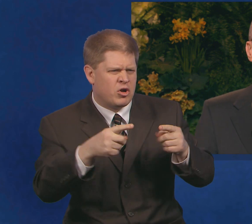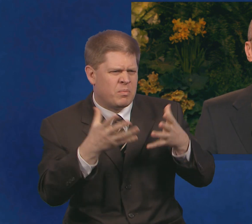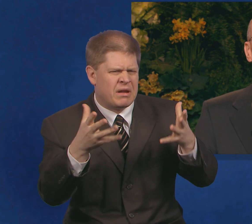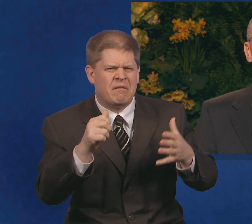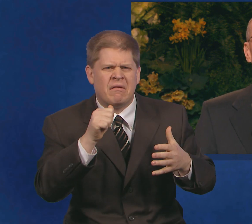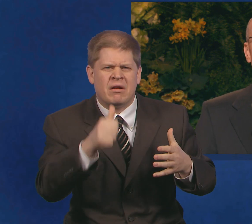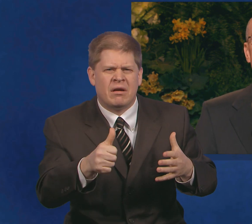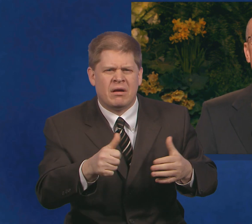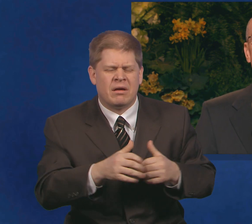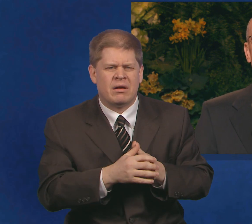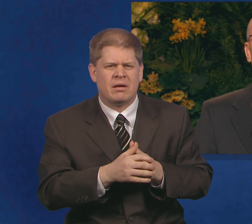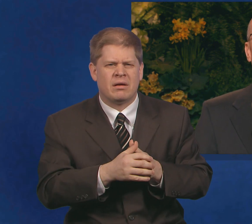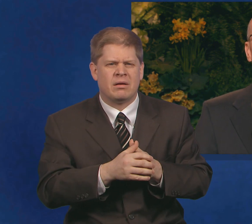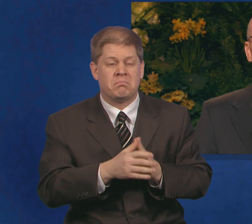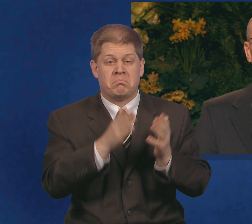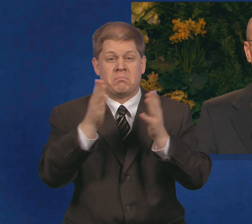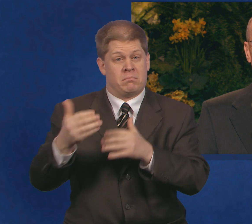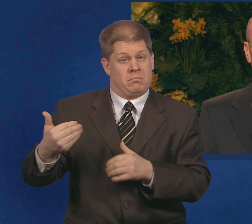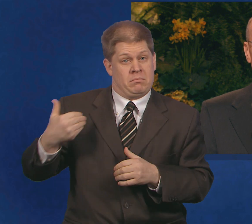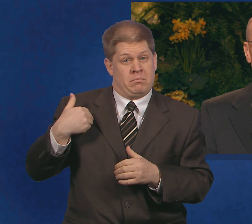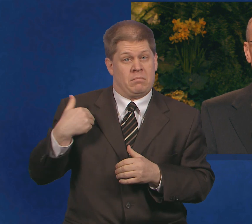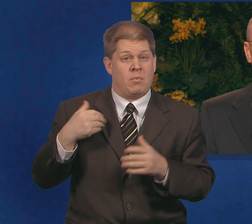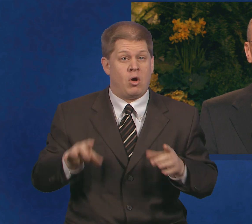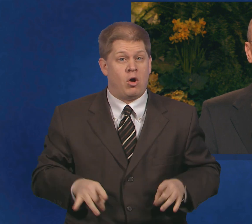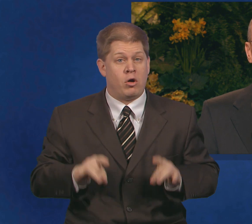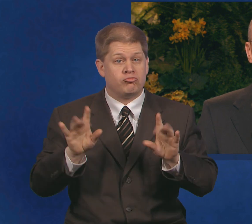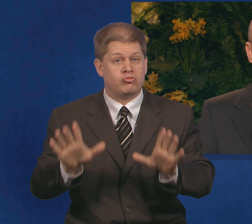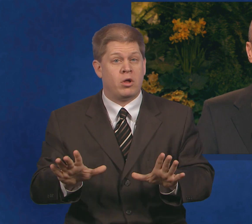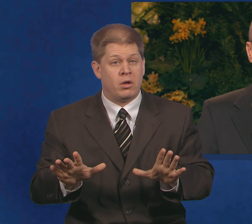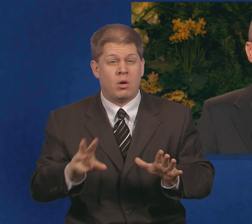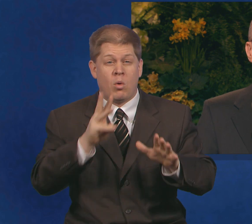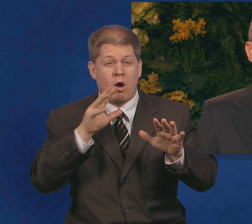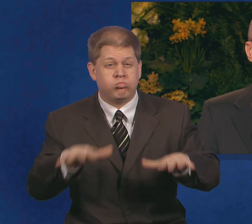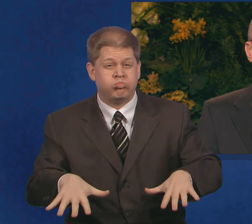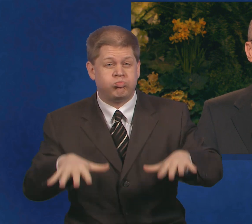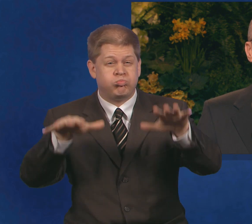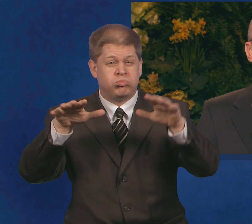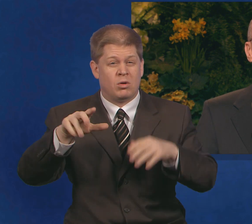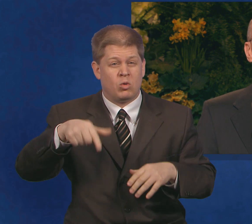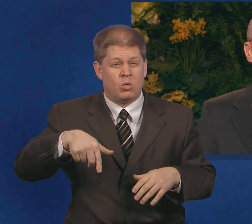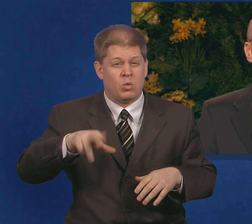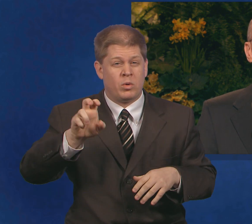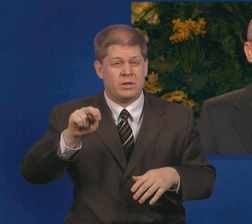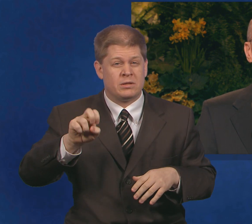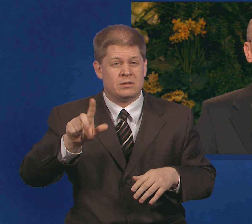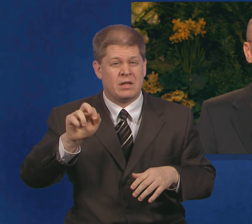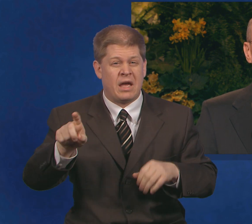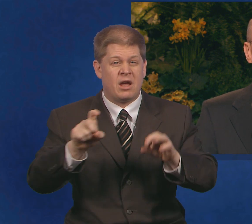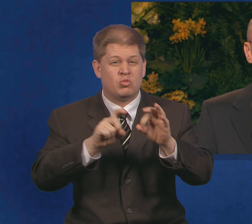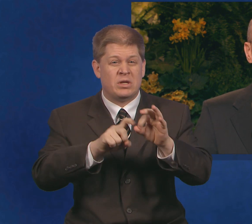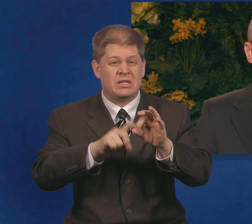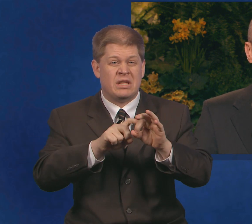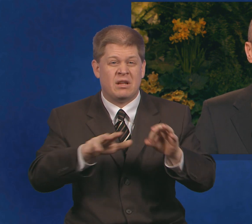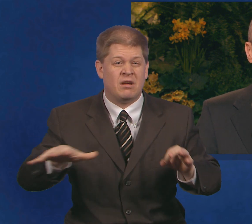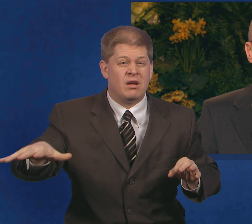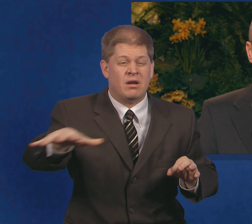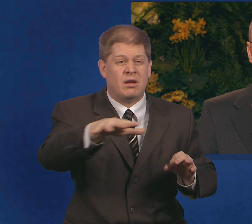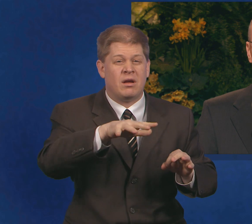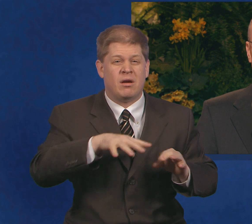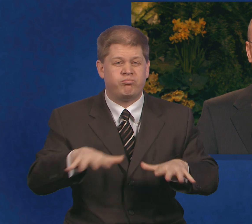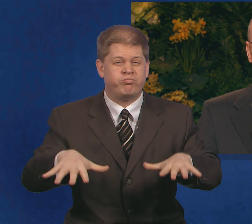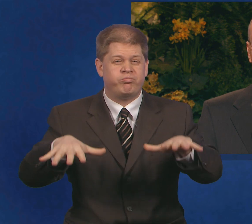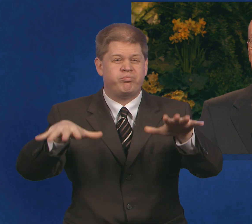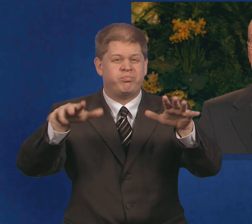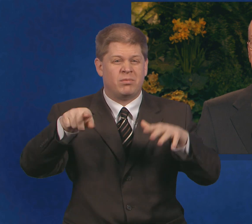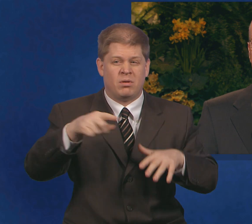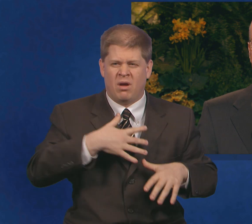Feelings of sympathy came to thousands of you who learned of the flooding in Queensland, Australia. The